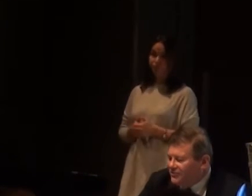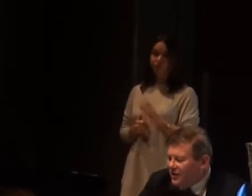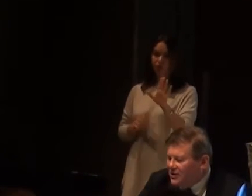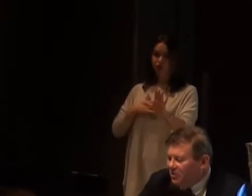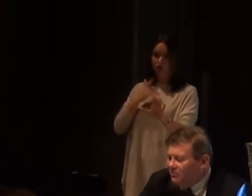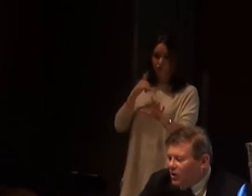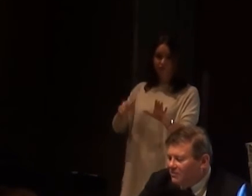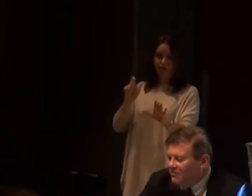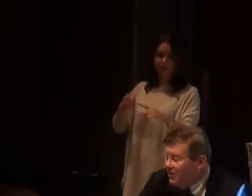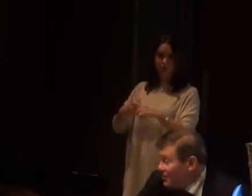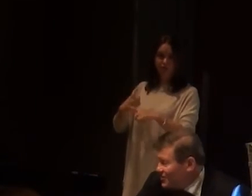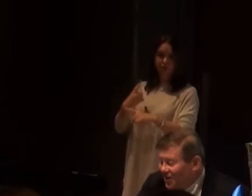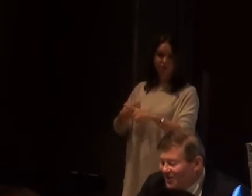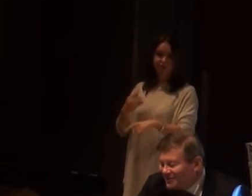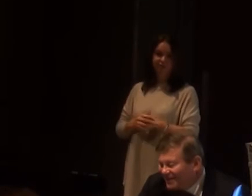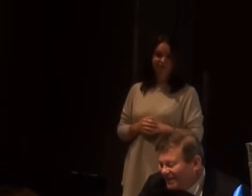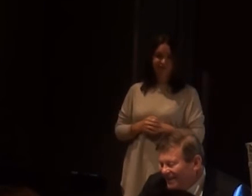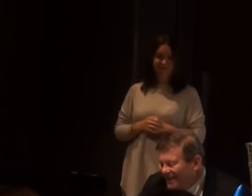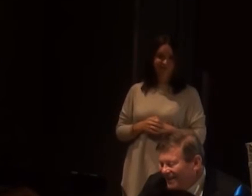clicking too fast. I'm wondering what it was.